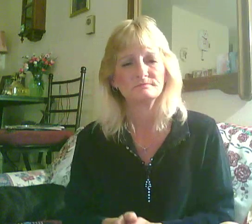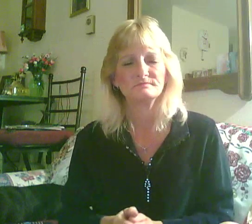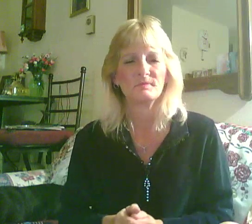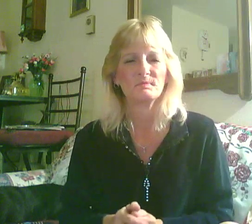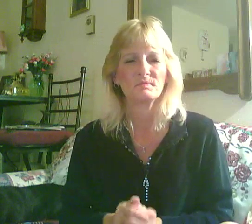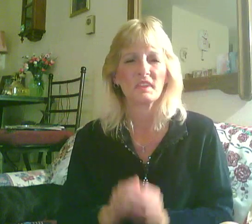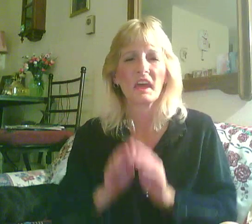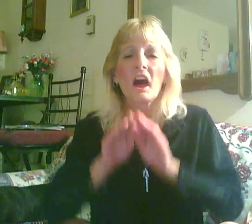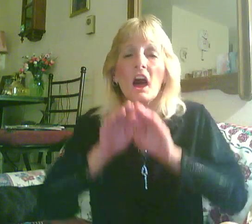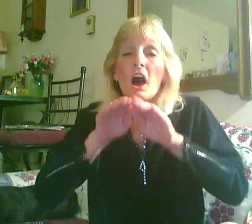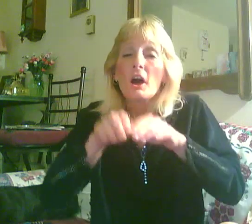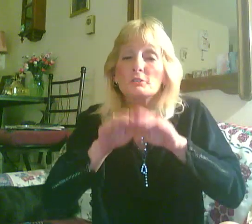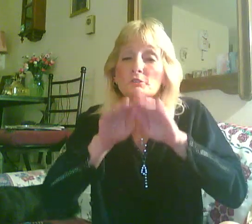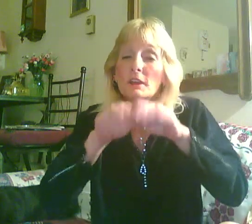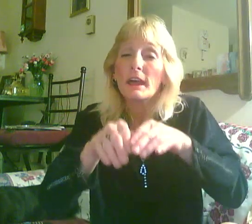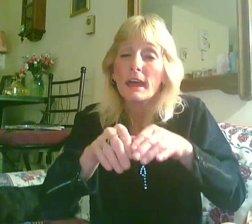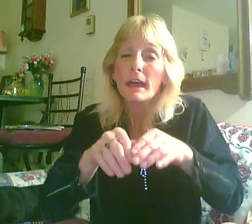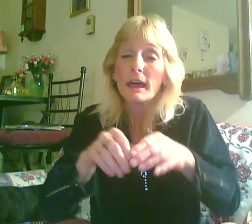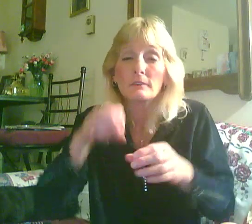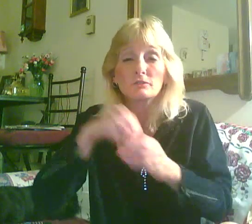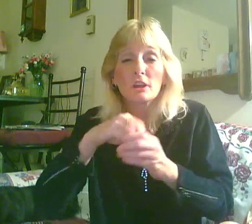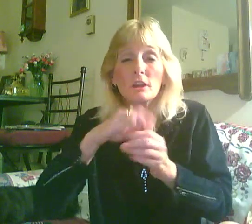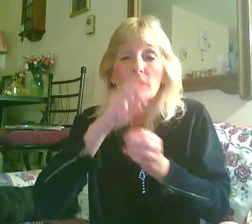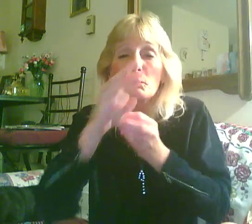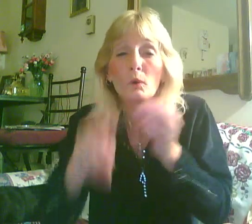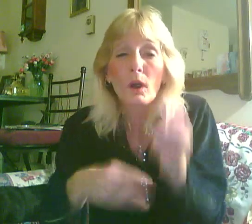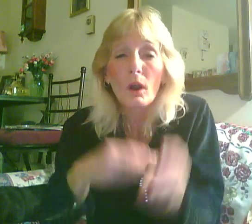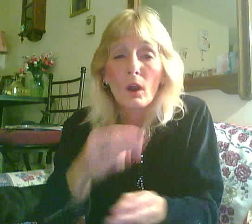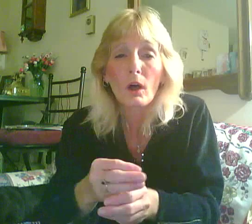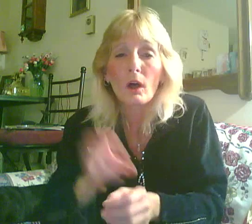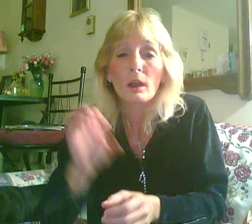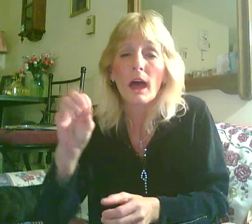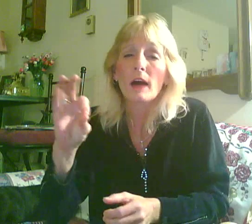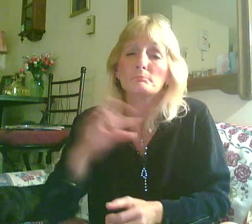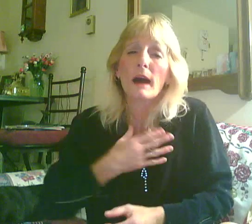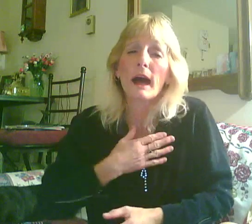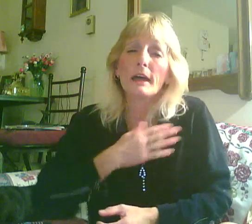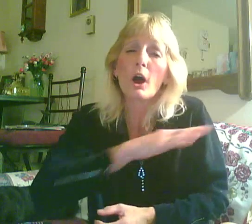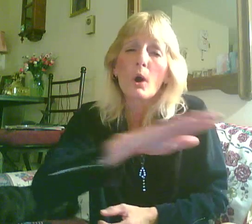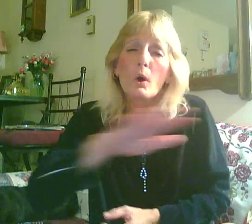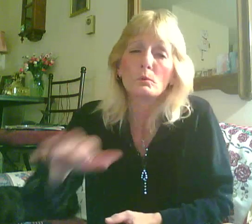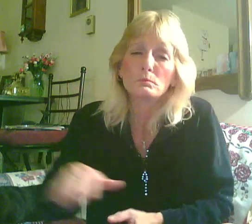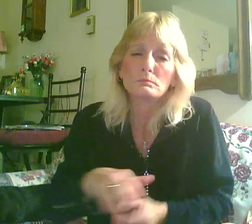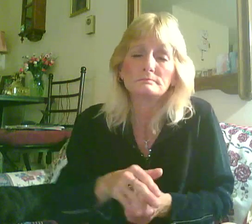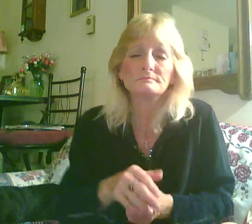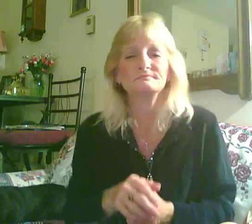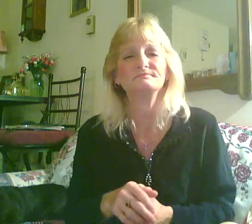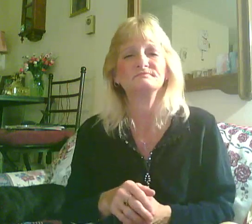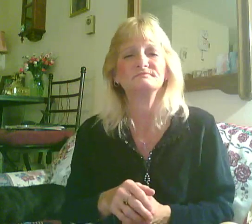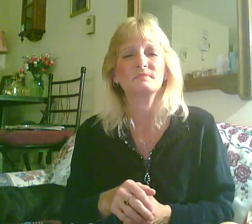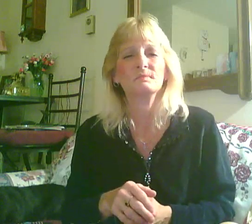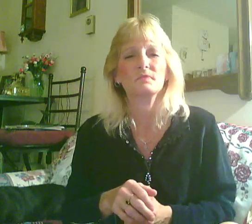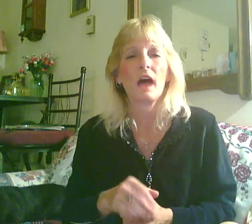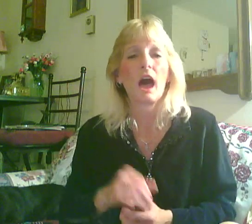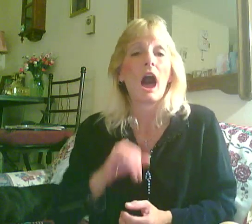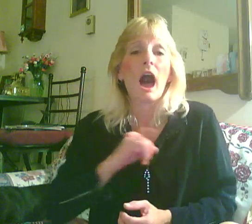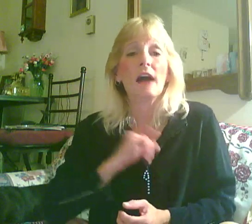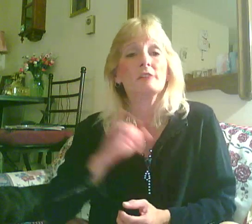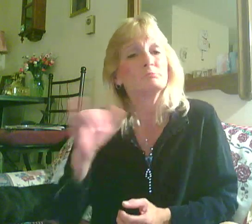pretending I can't in a world of my own. I've